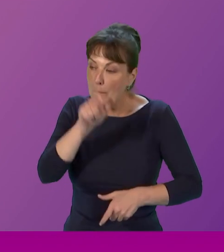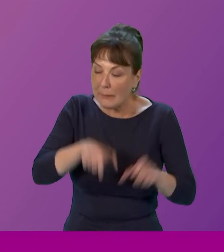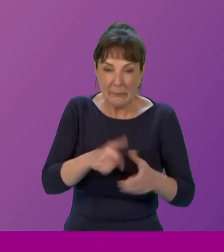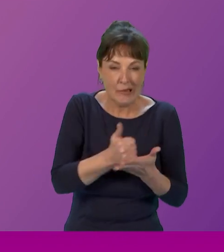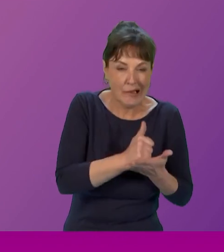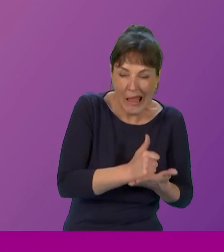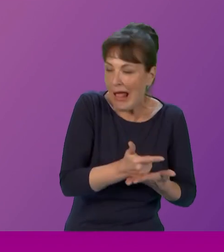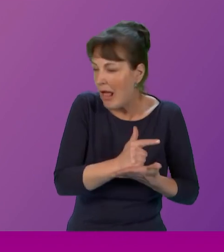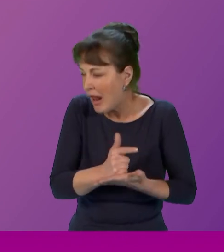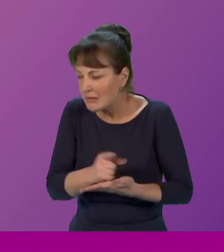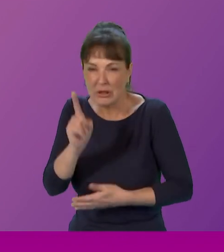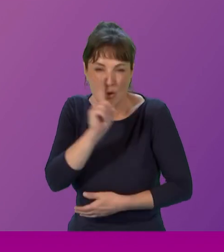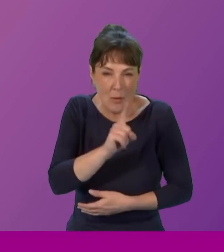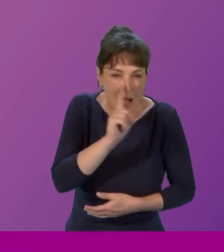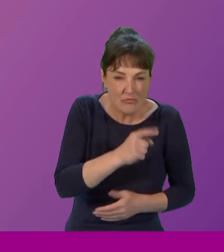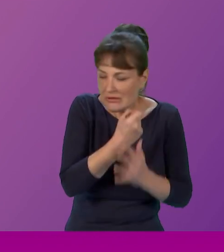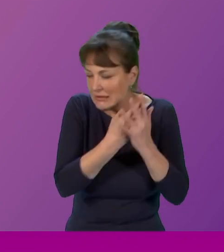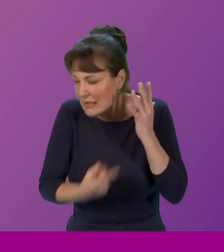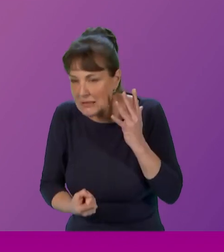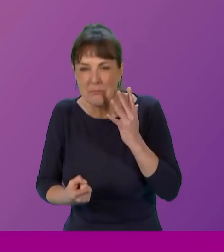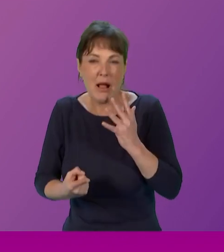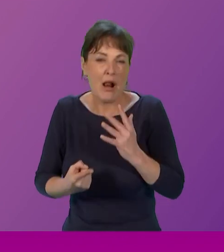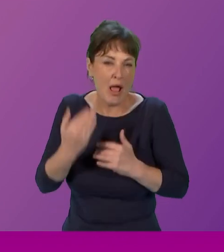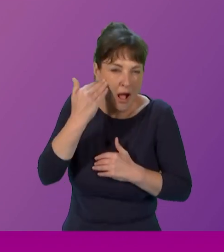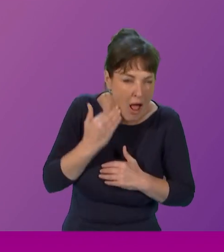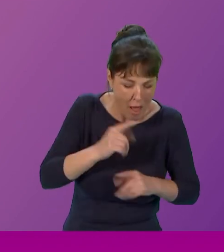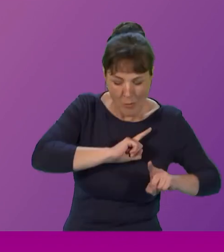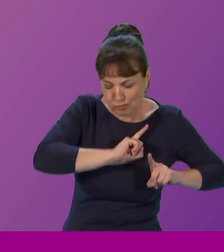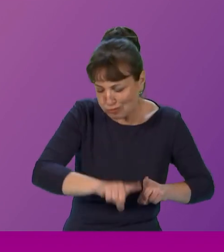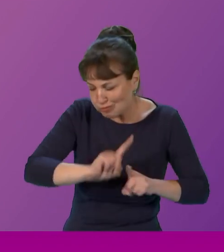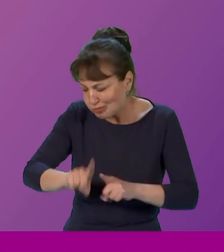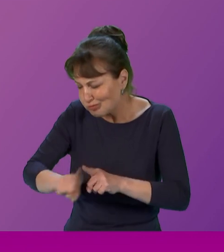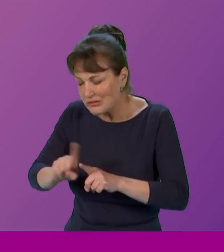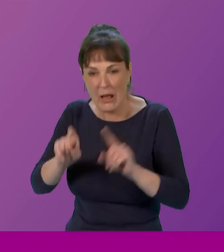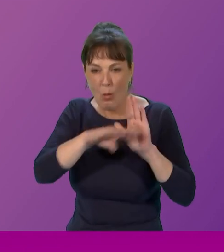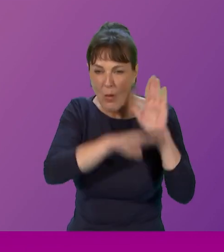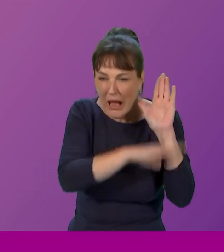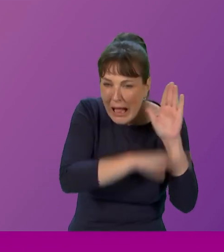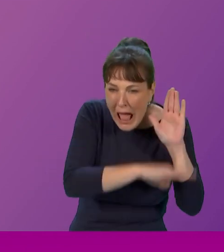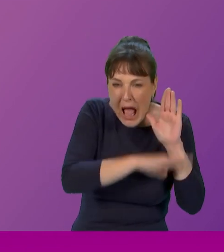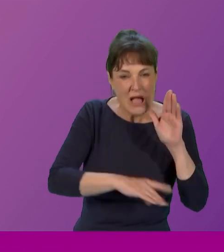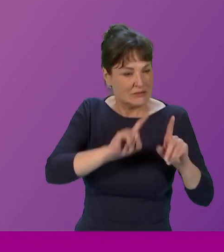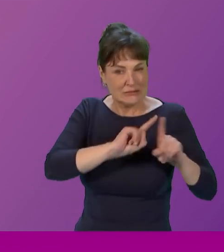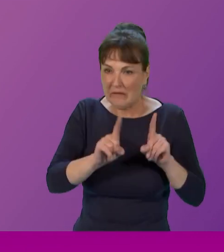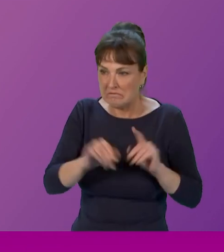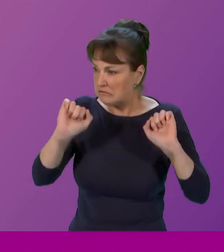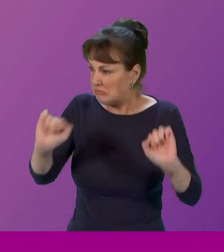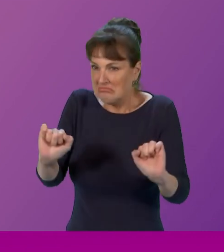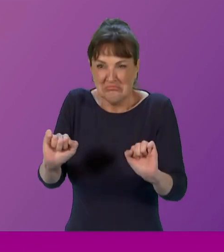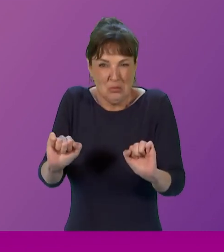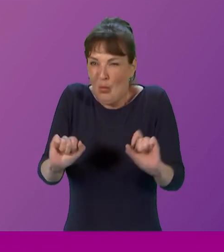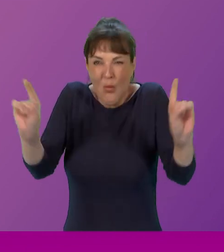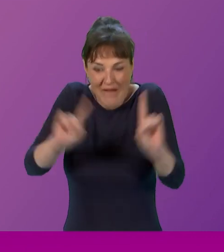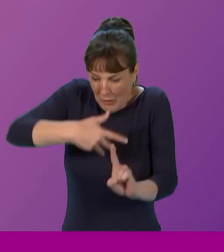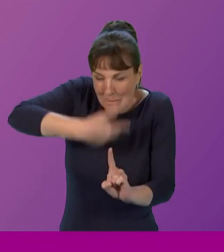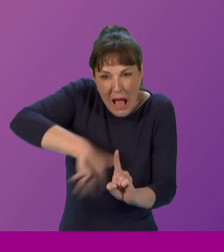disabilities of different colours, uh, different class, um, and casts, um, are actually brought along at